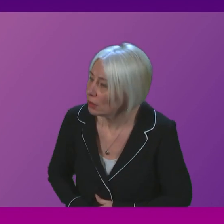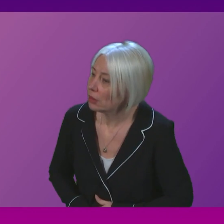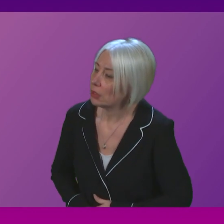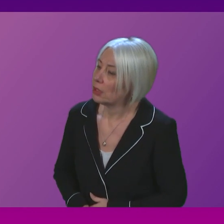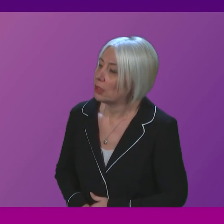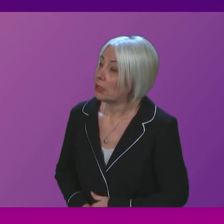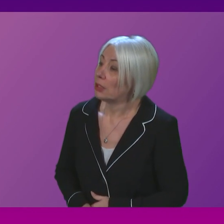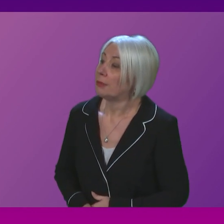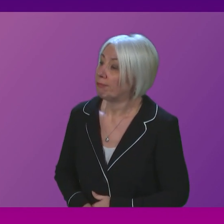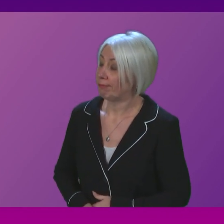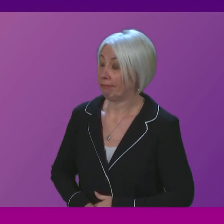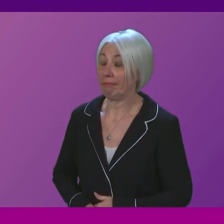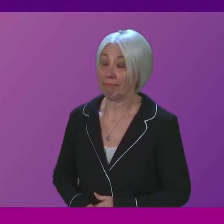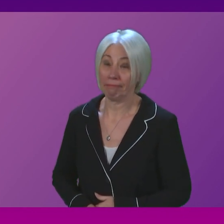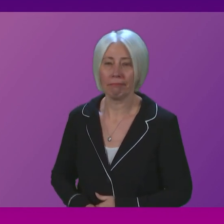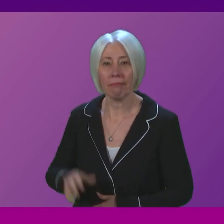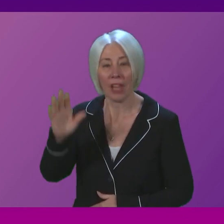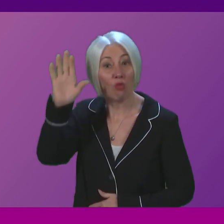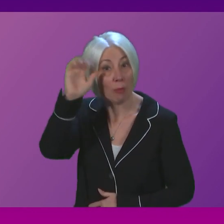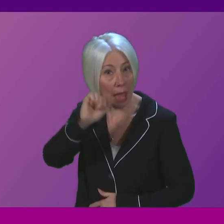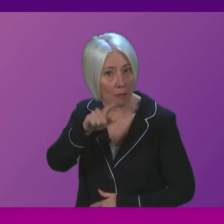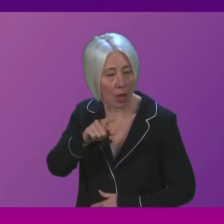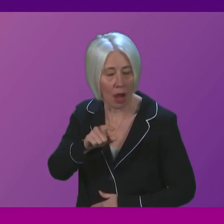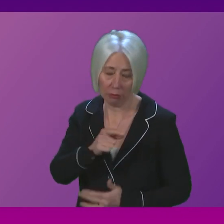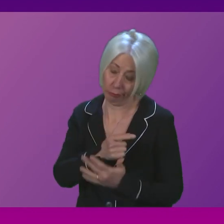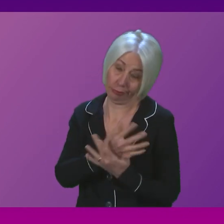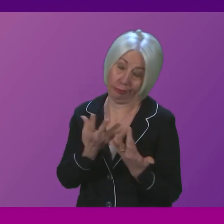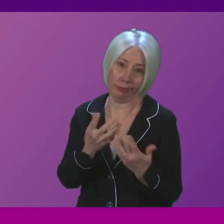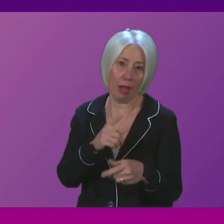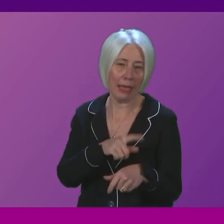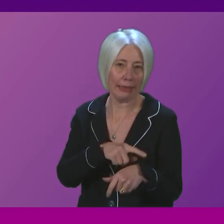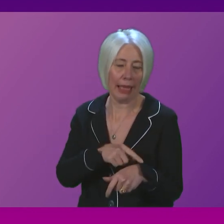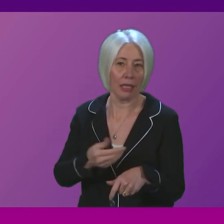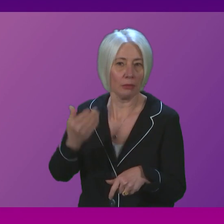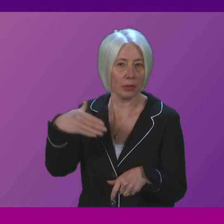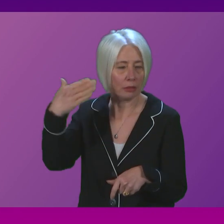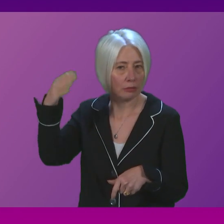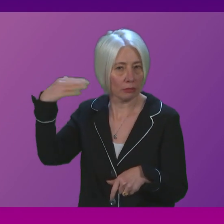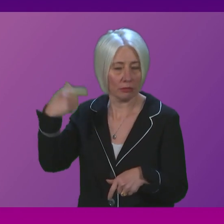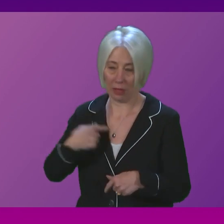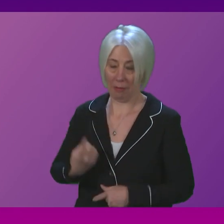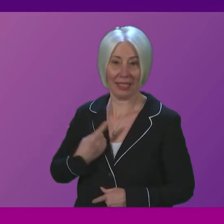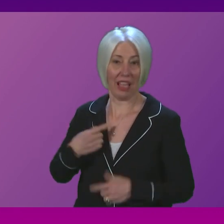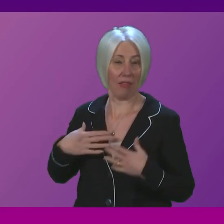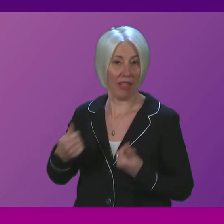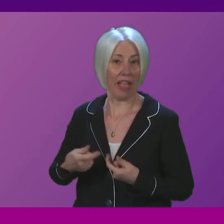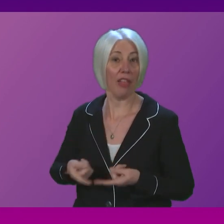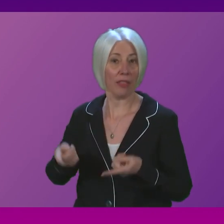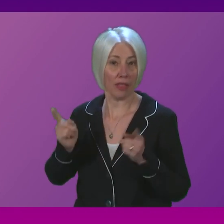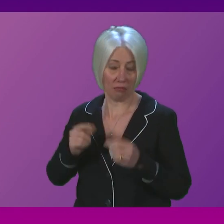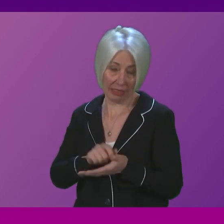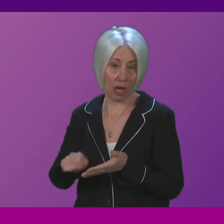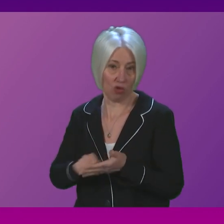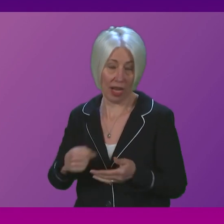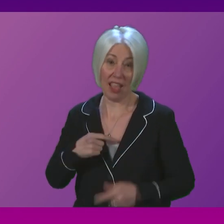firstly, I remember many, many occasions over the past years when I was Health Secretary and since I've been First Minister